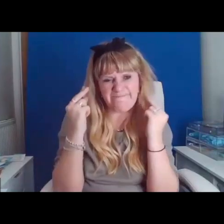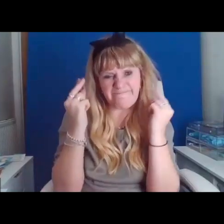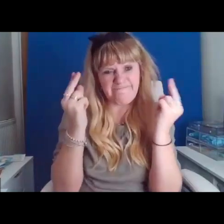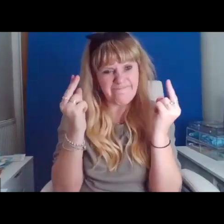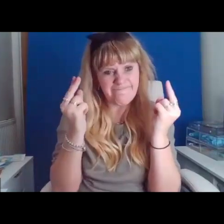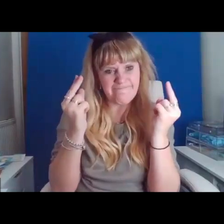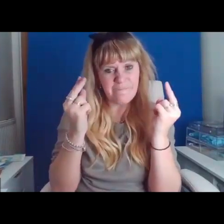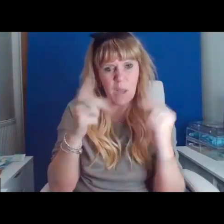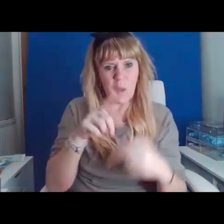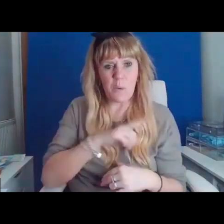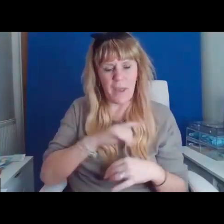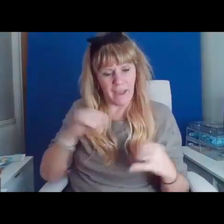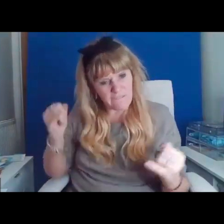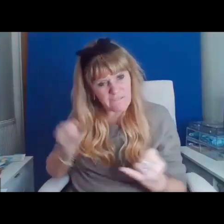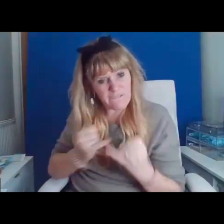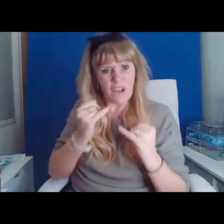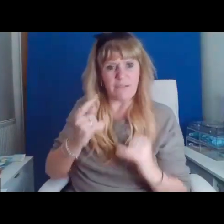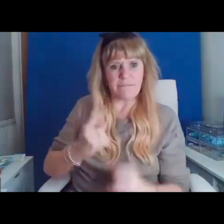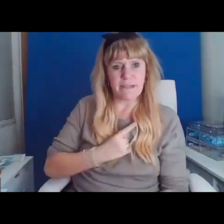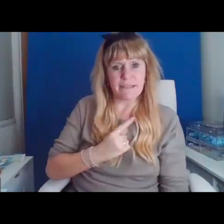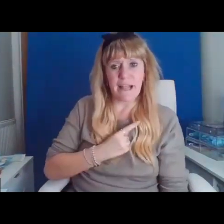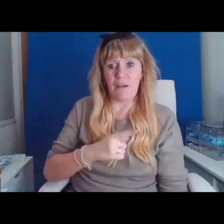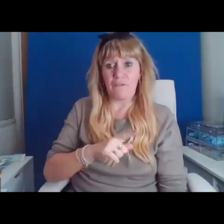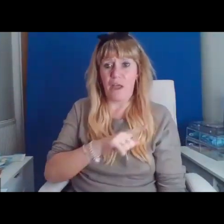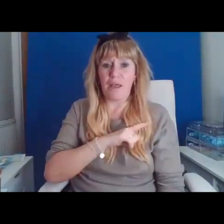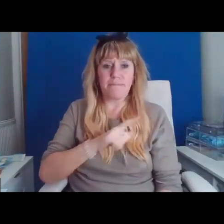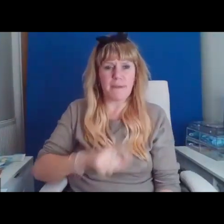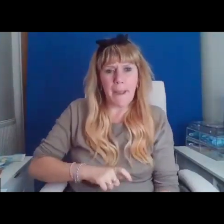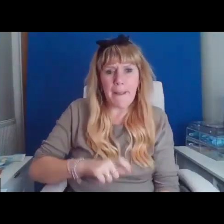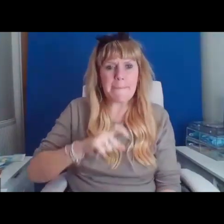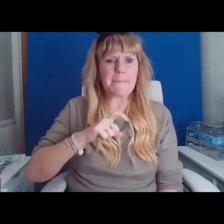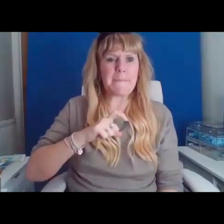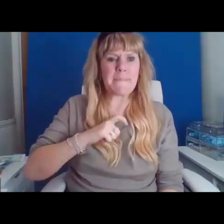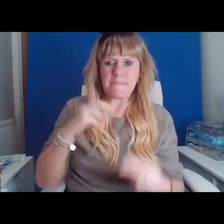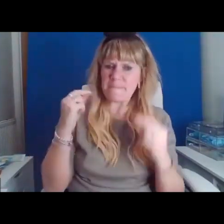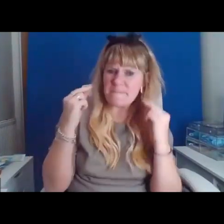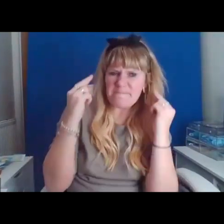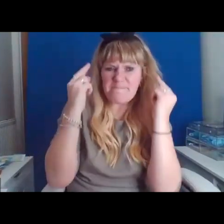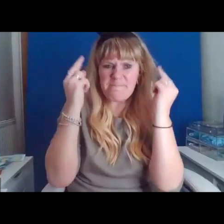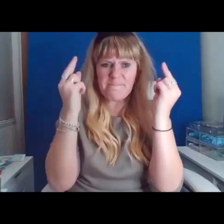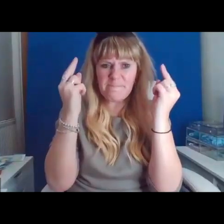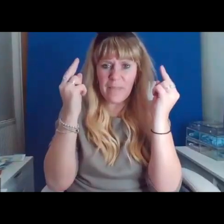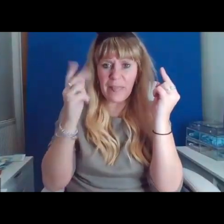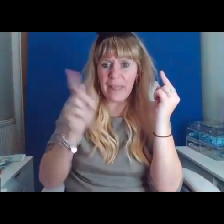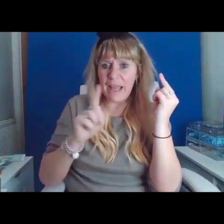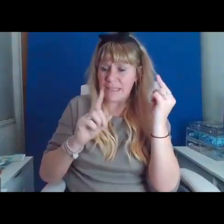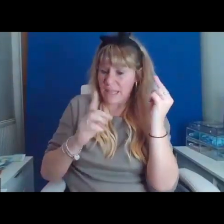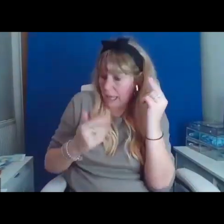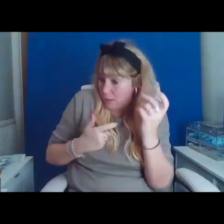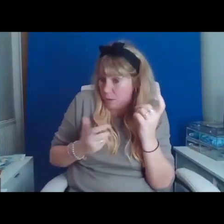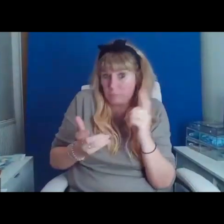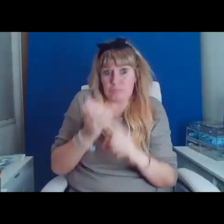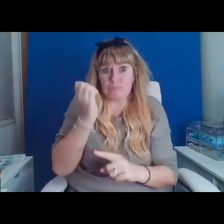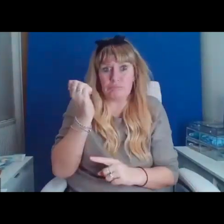myself. My willpower, that was what got me here. How often is the cause the solution?